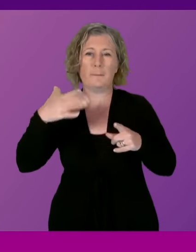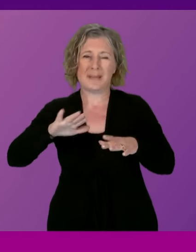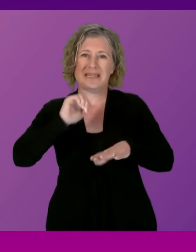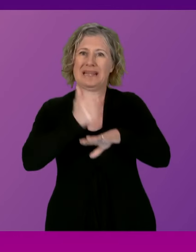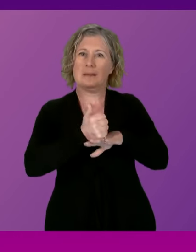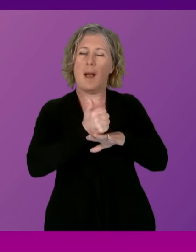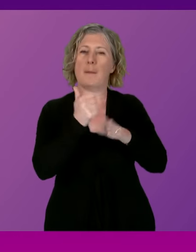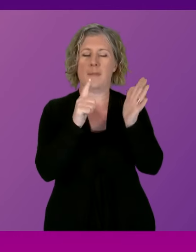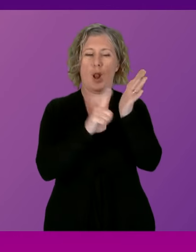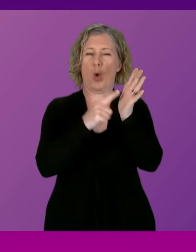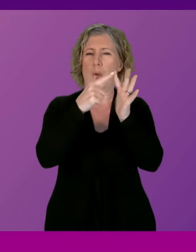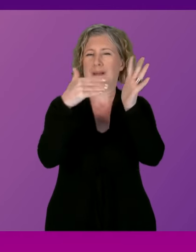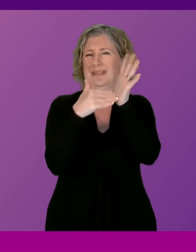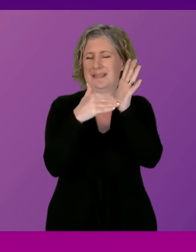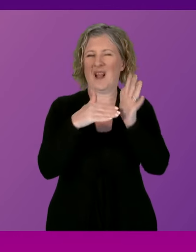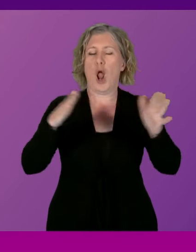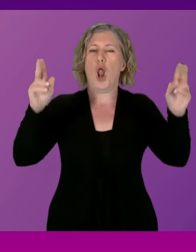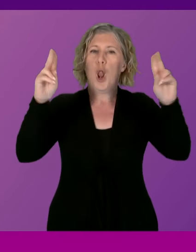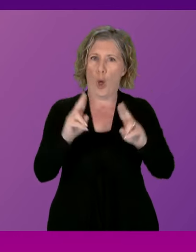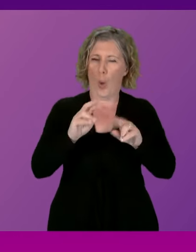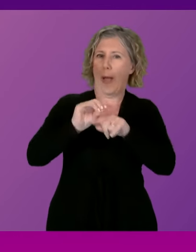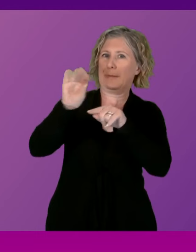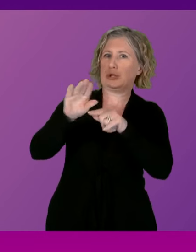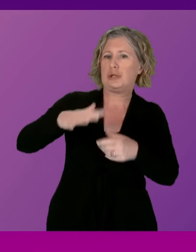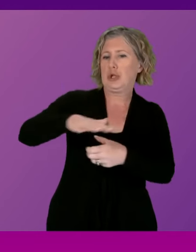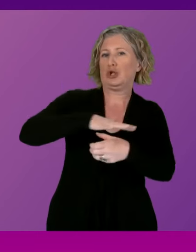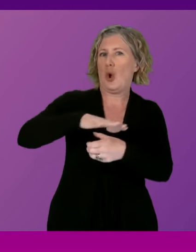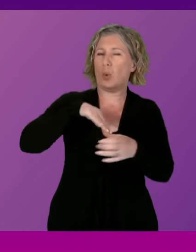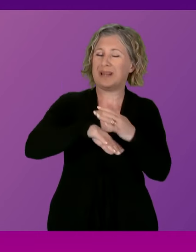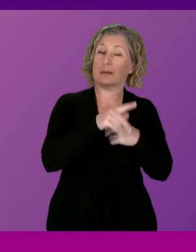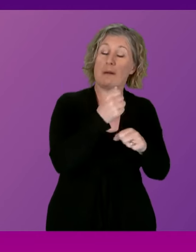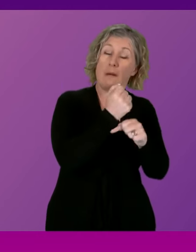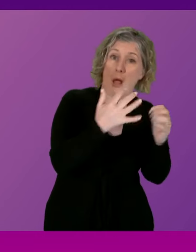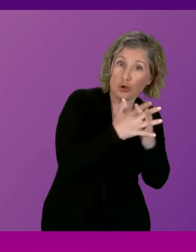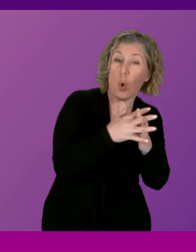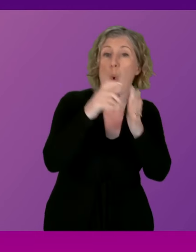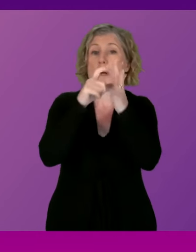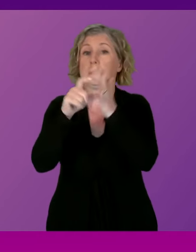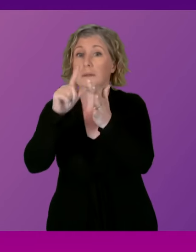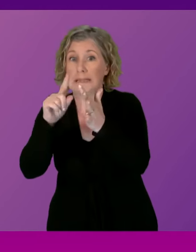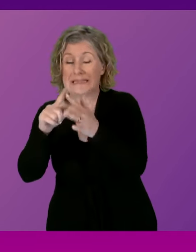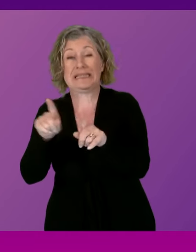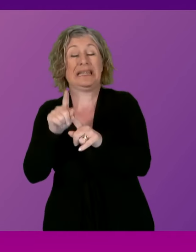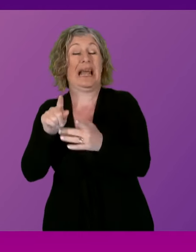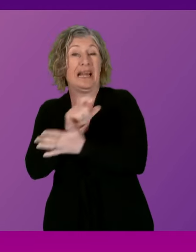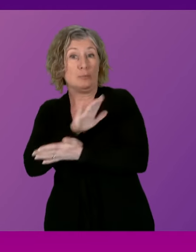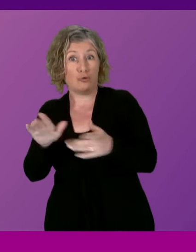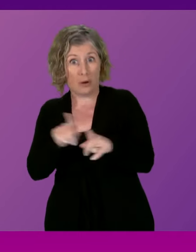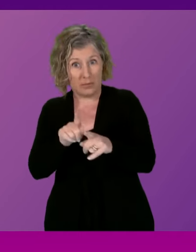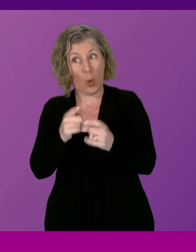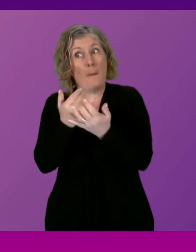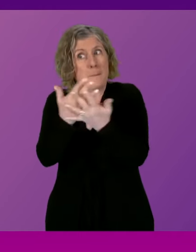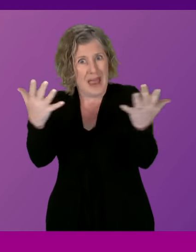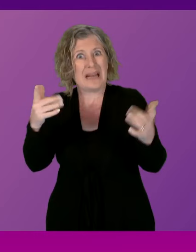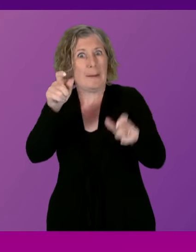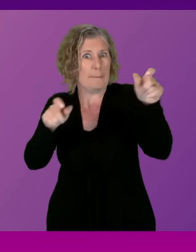indeed in Glasgow. We already know that many drivers have taken action to prepare for LEZ following our awareness